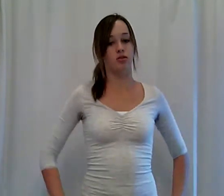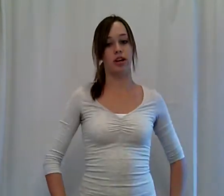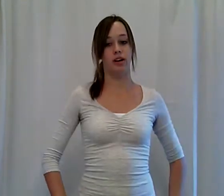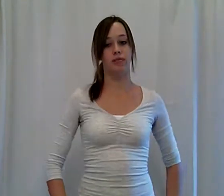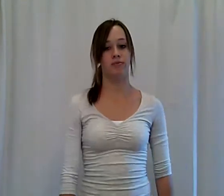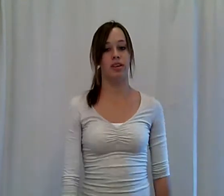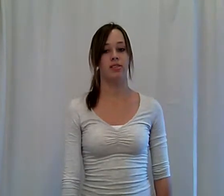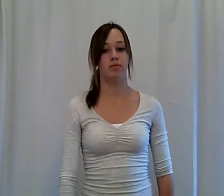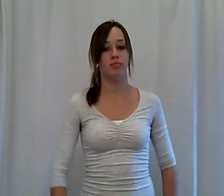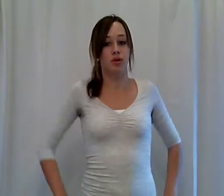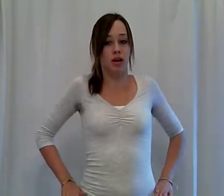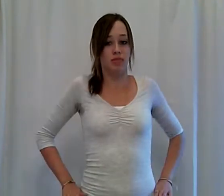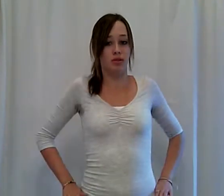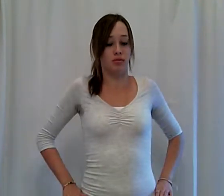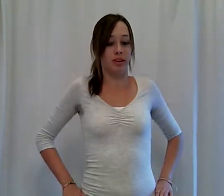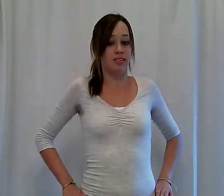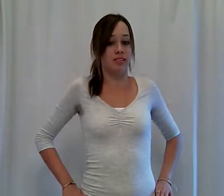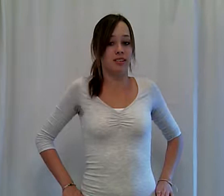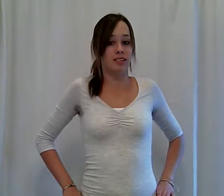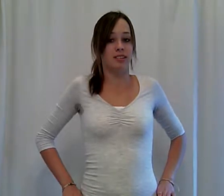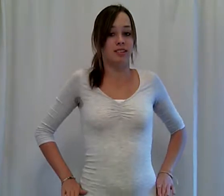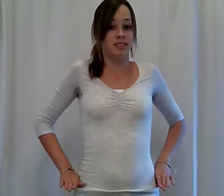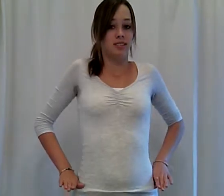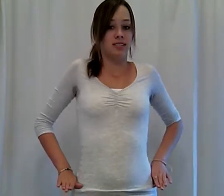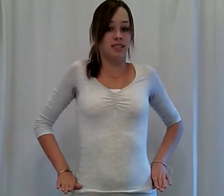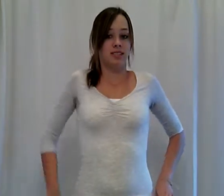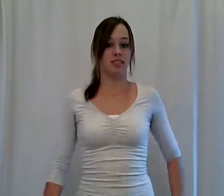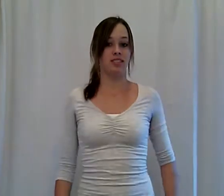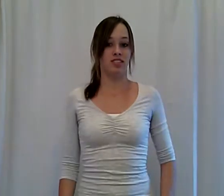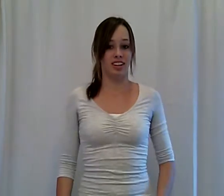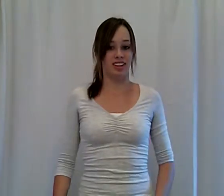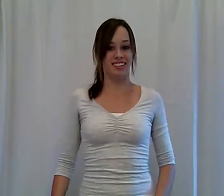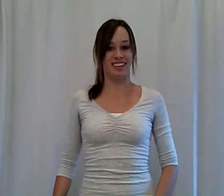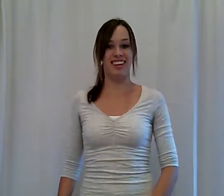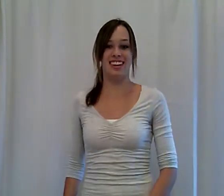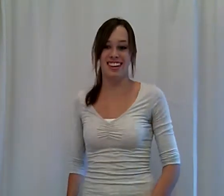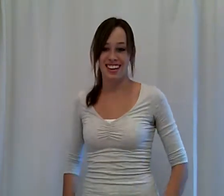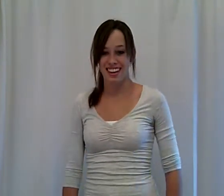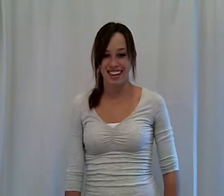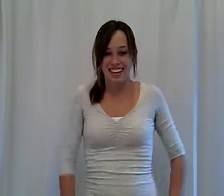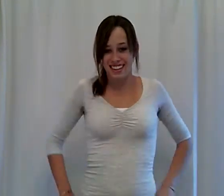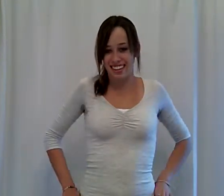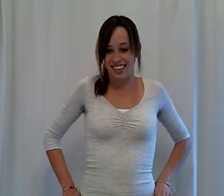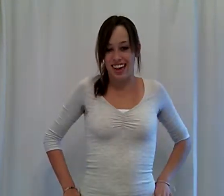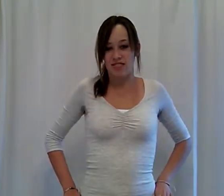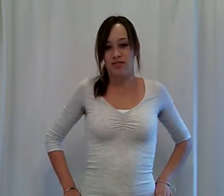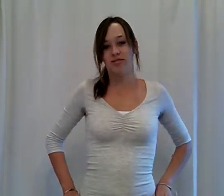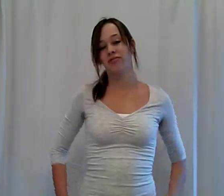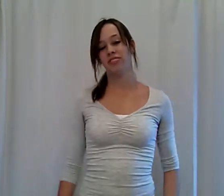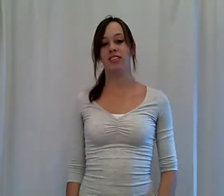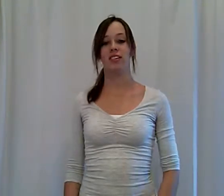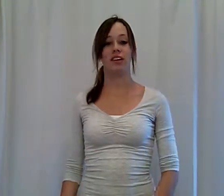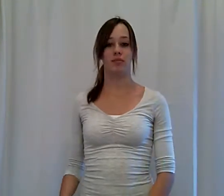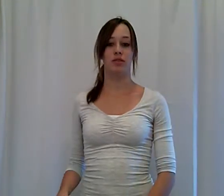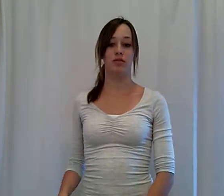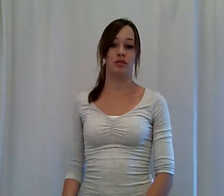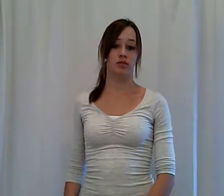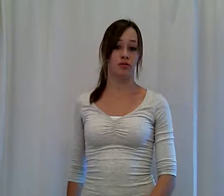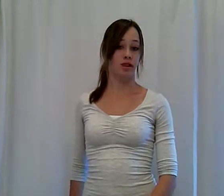You go down and then pull up to your waist. Try to let me see. Like that. Either one of those are